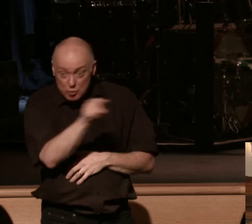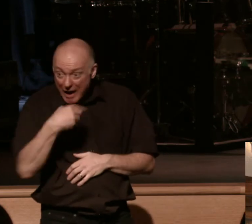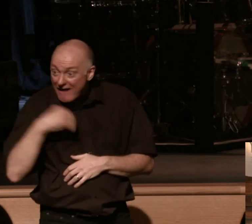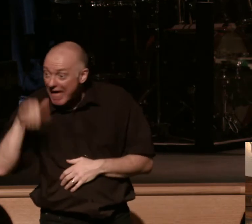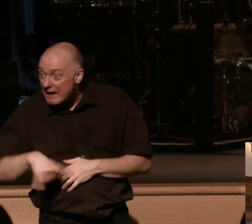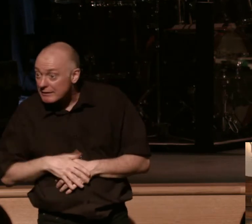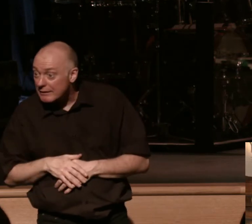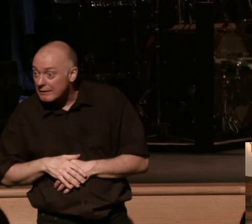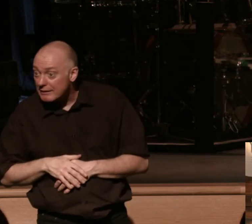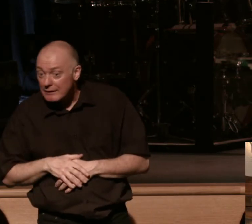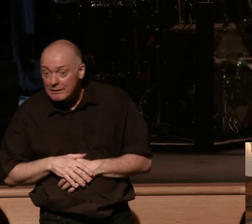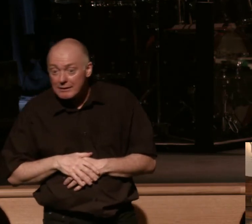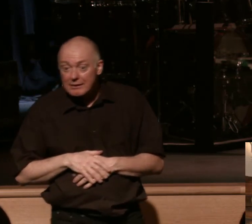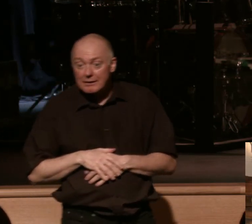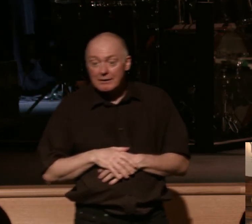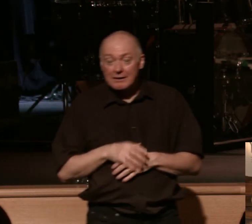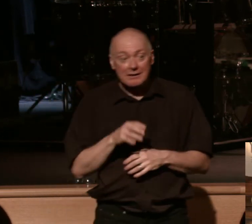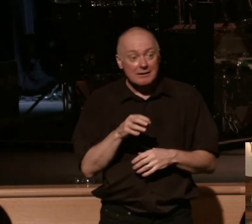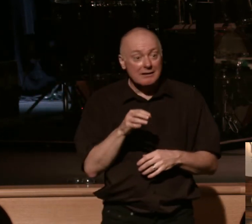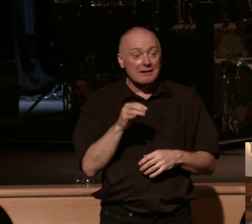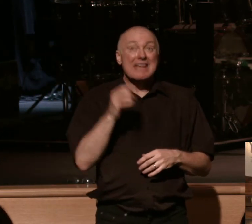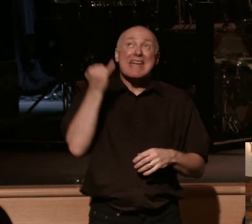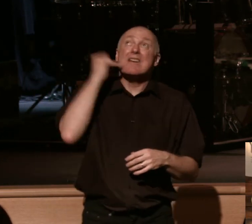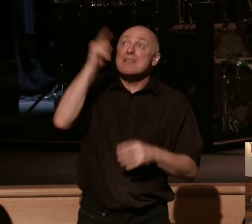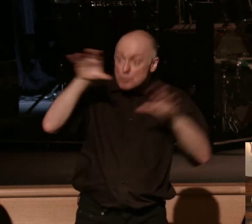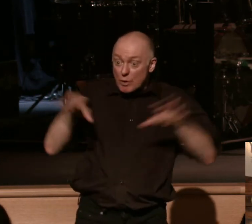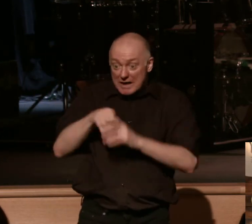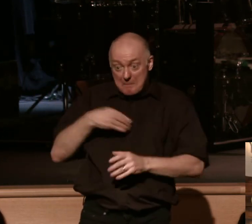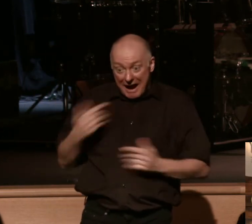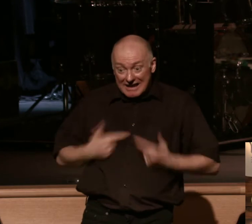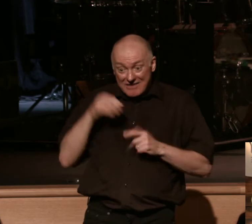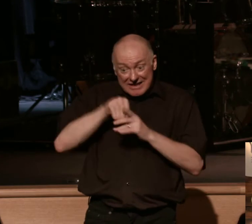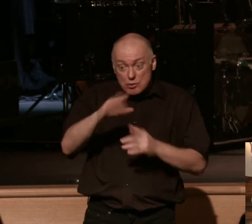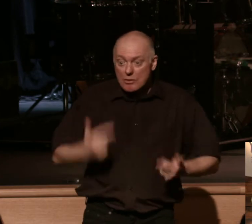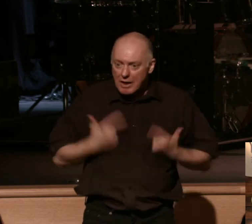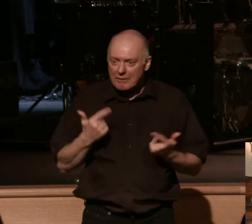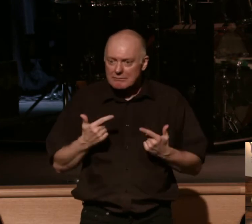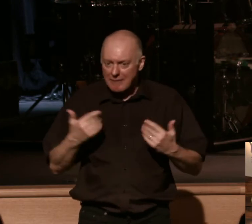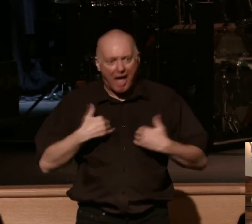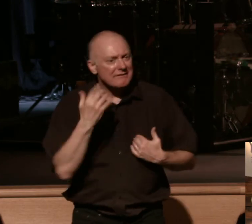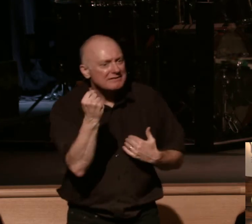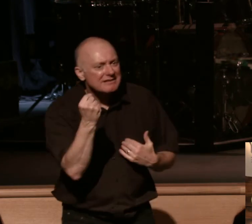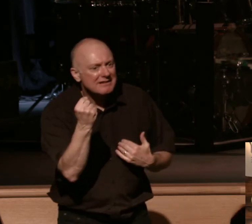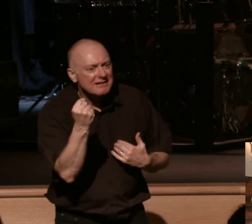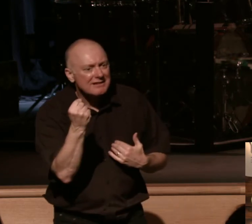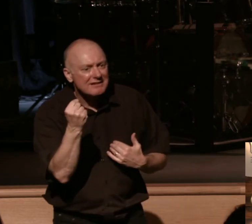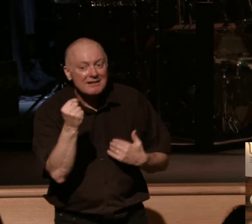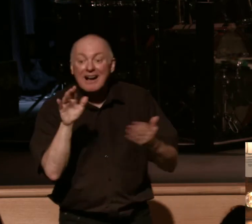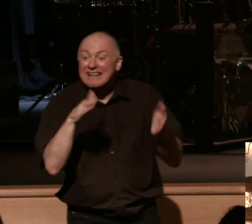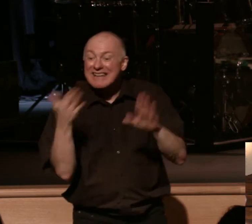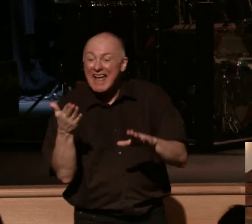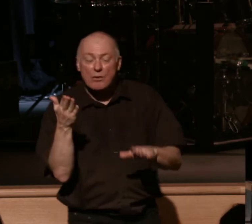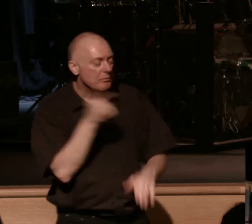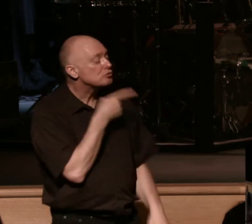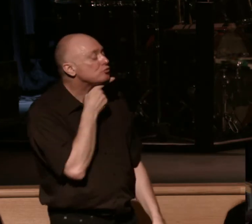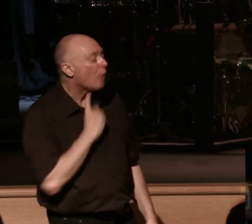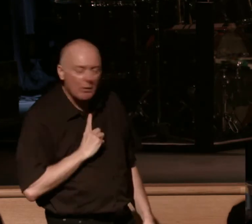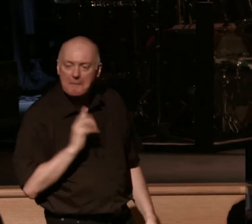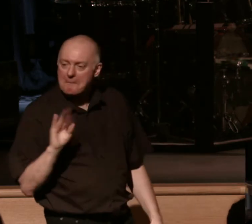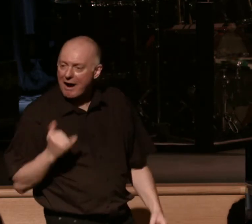has God at work in your life do you have it is he working in my life do I have it and I love it it says and death will be swallowed up by life so know